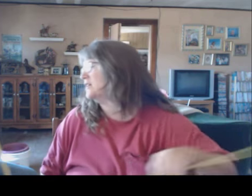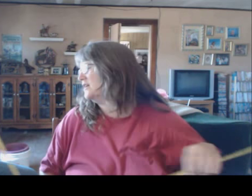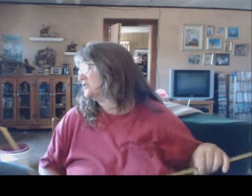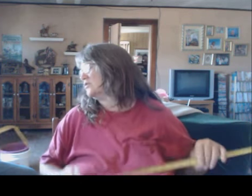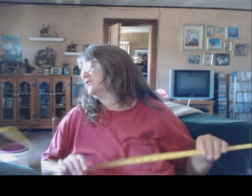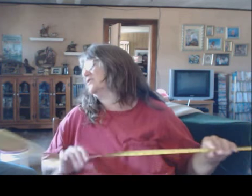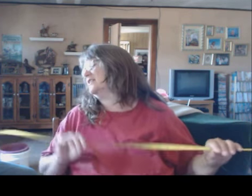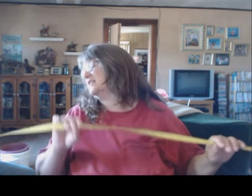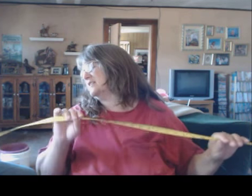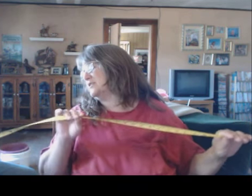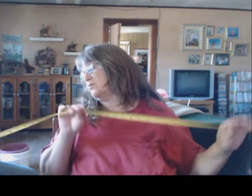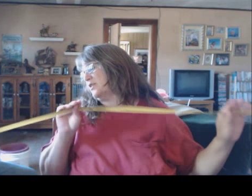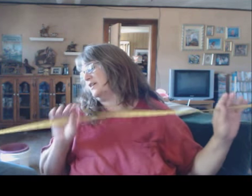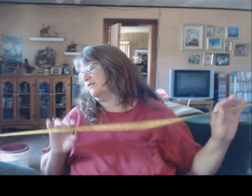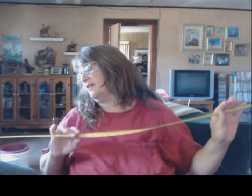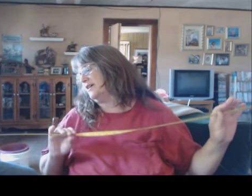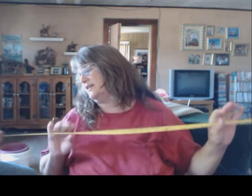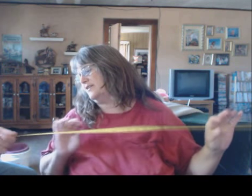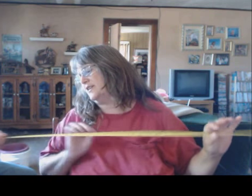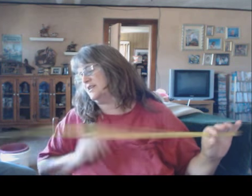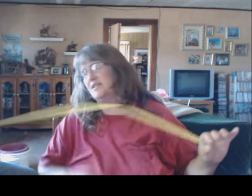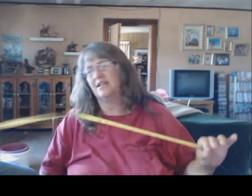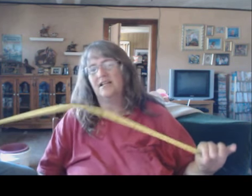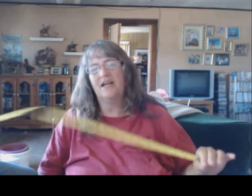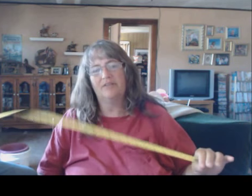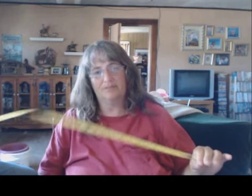bottle kind of sorter. He did this morning, right? And then he did at 11.